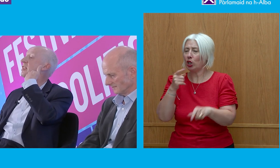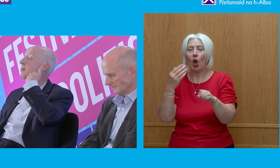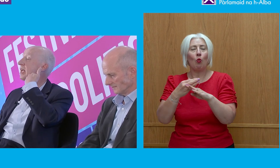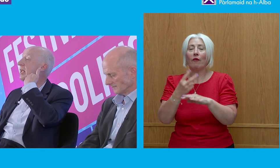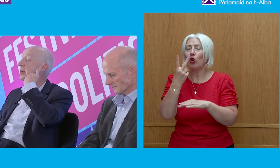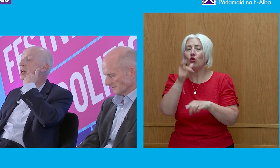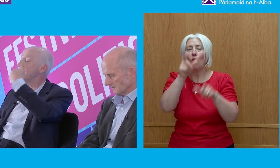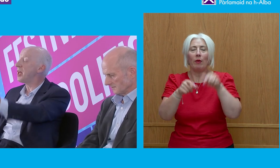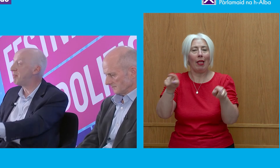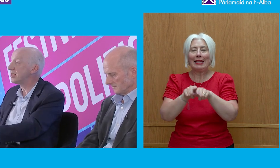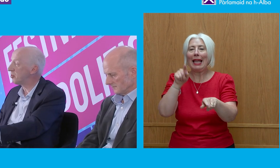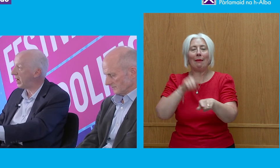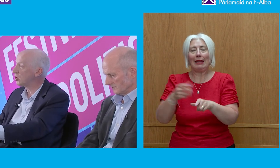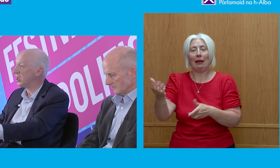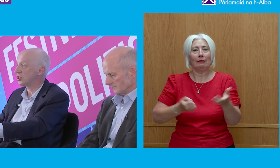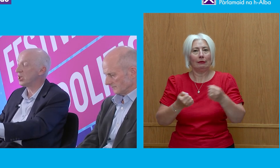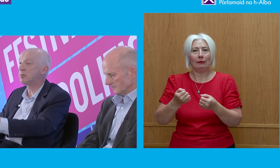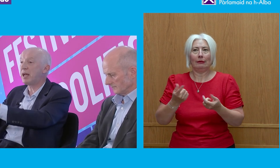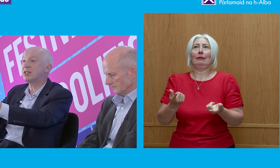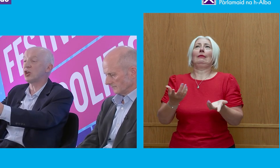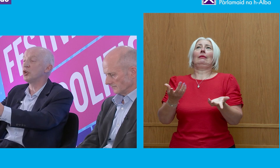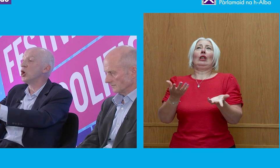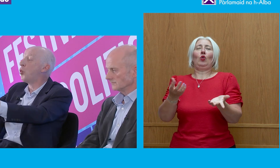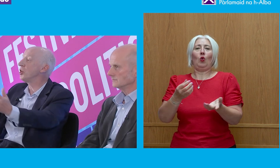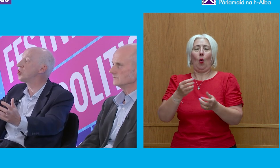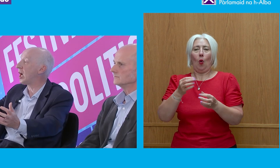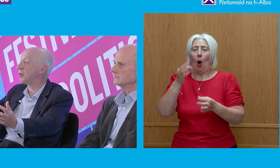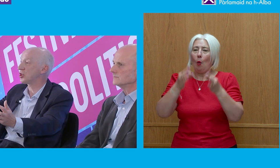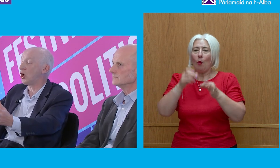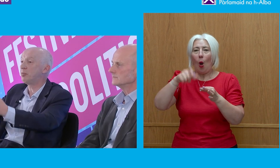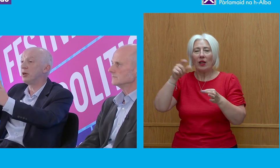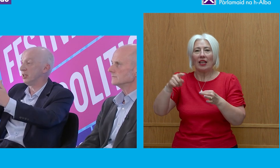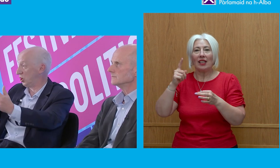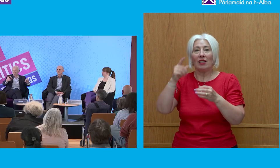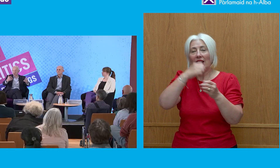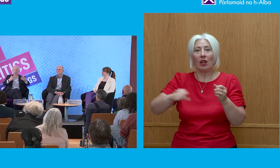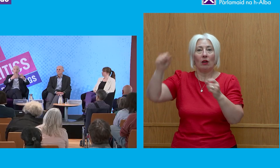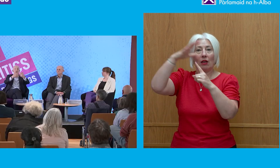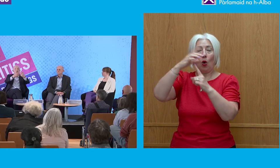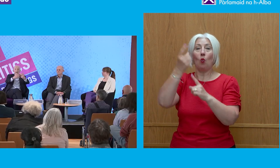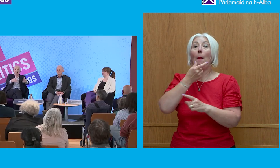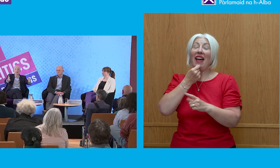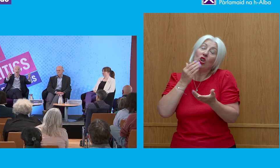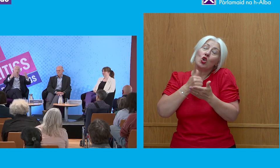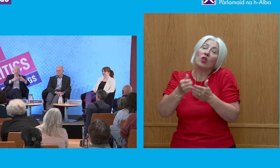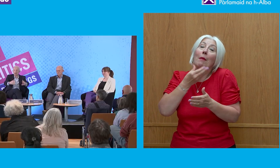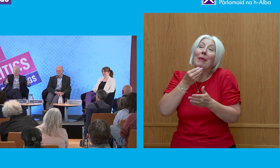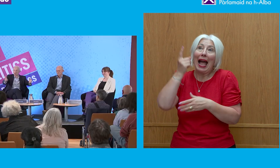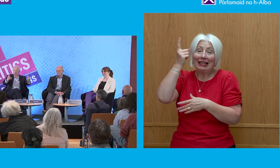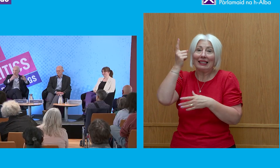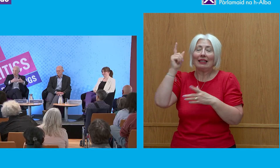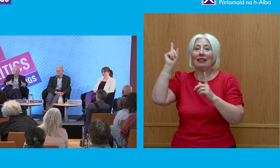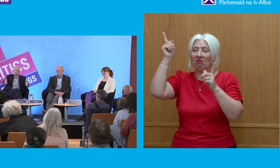Politicians, as I'm saying, they're based on patronage. It's based on one chap at the top, and it's usually a chap, handing out